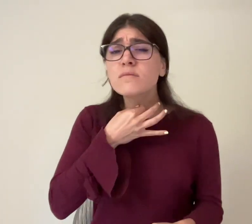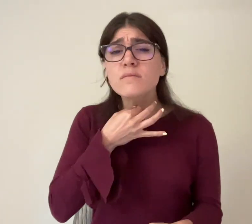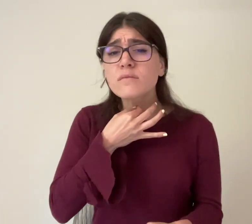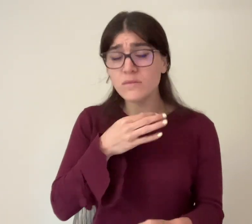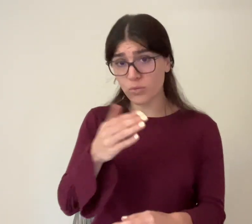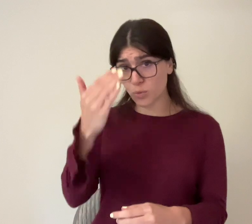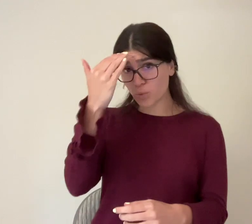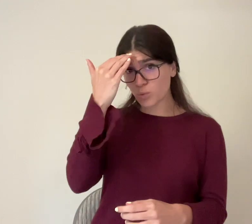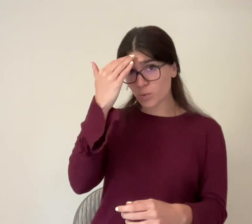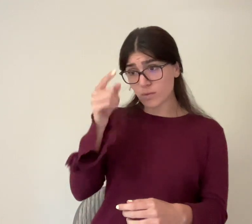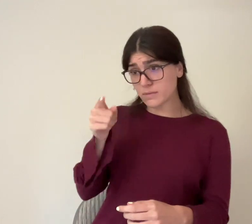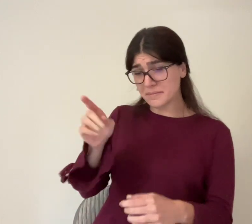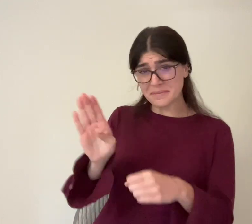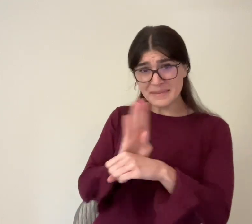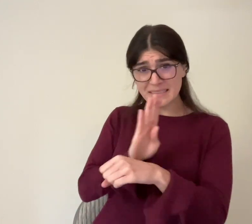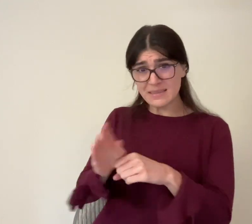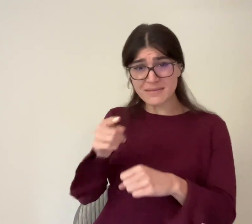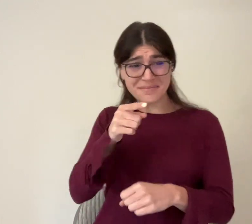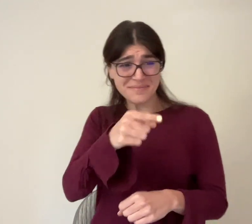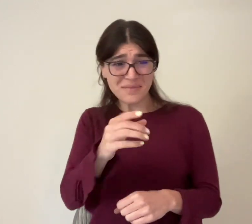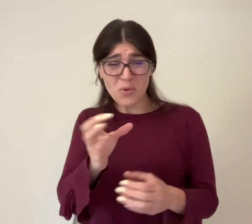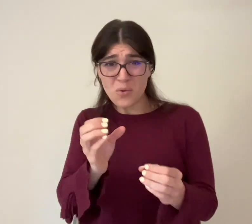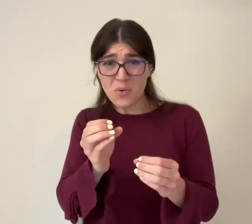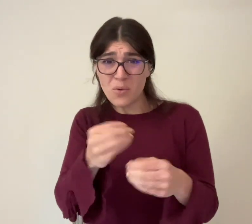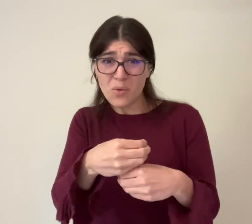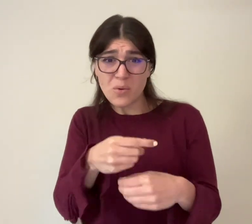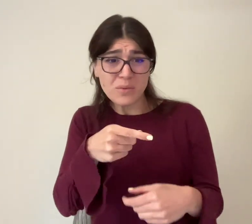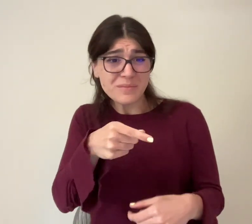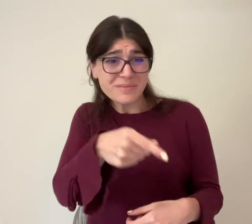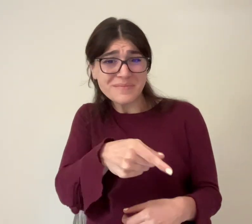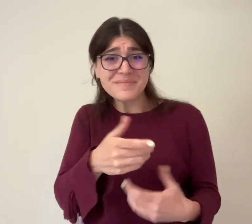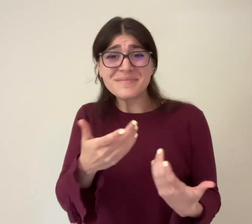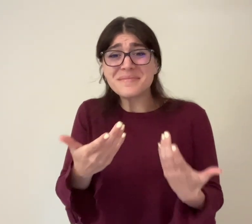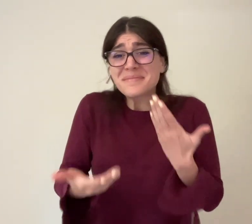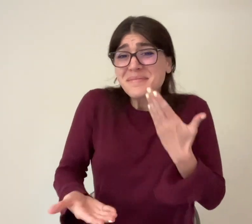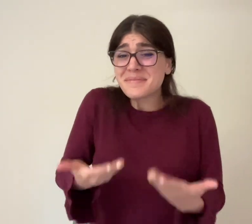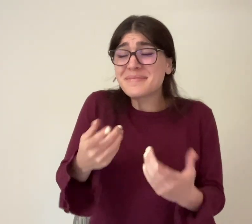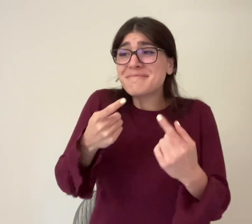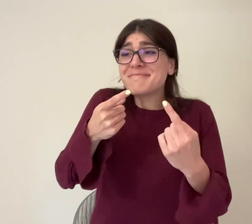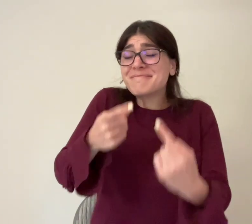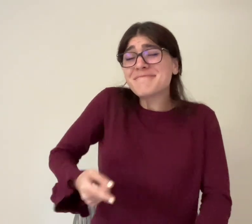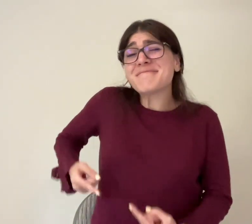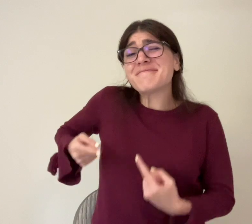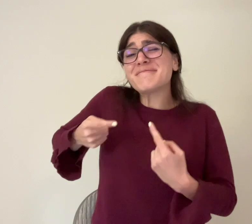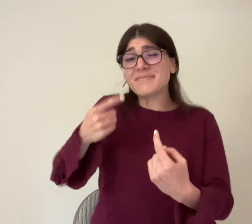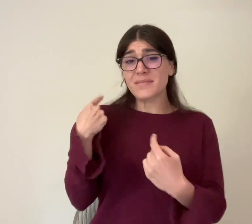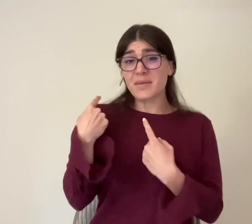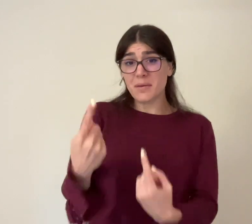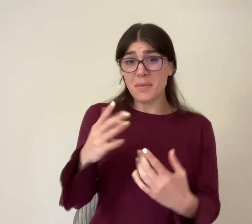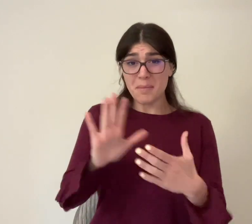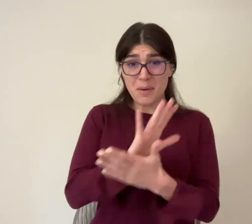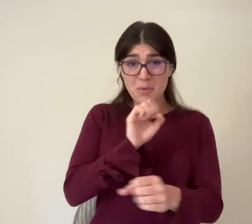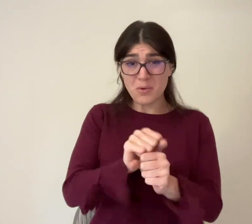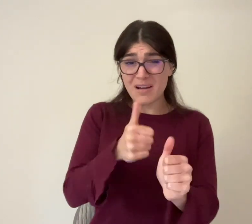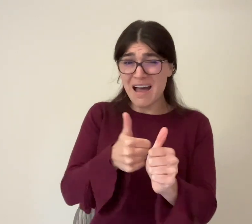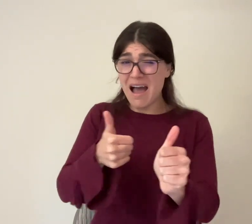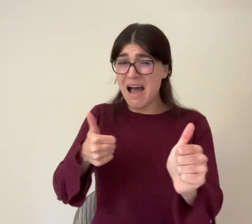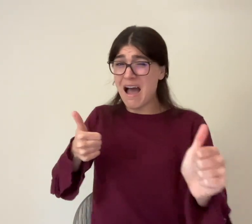Now do you know of a business or organization that might be drowning in their